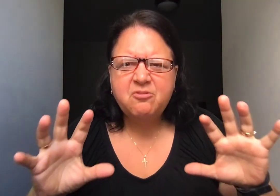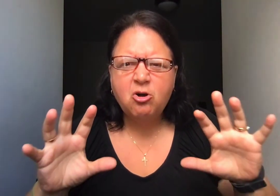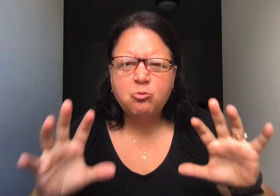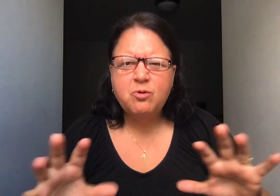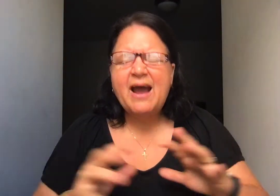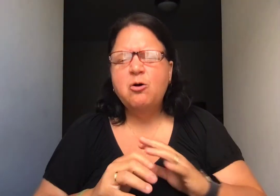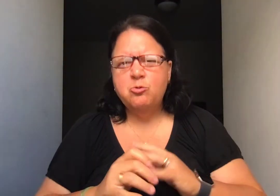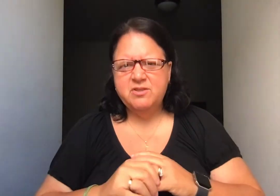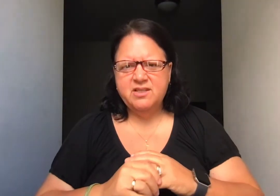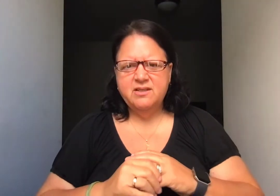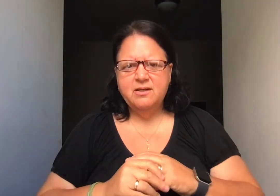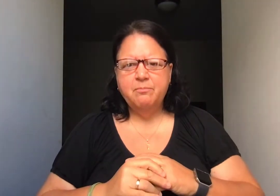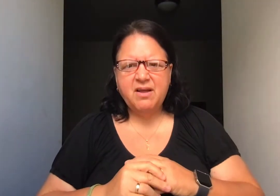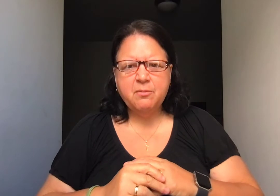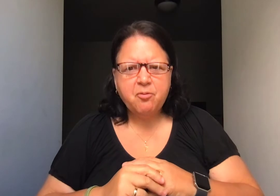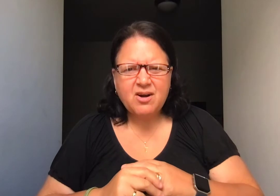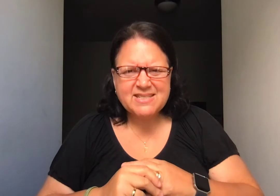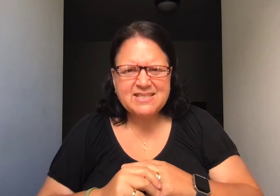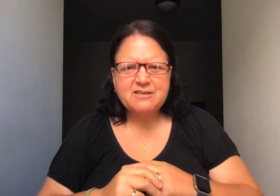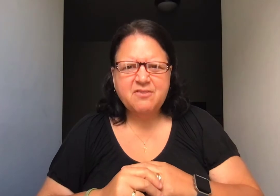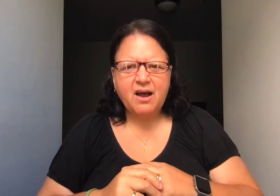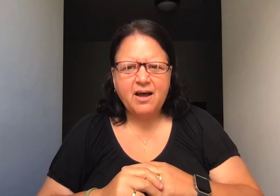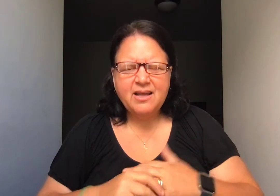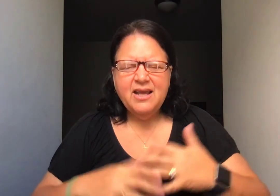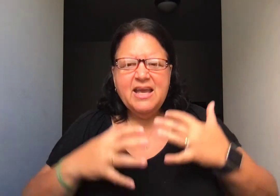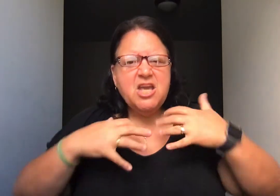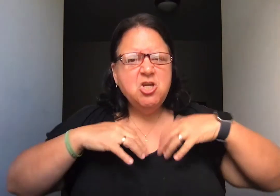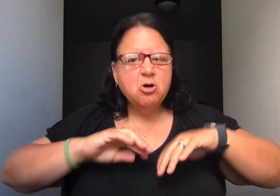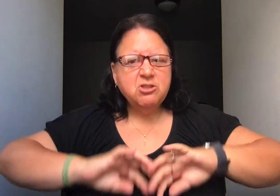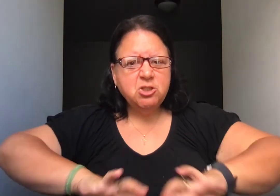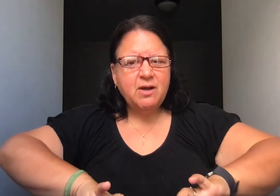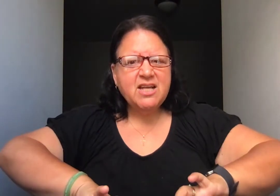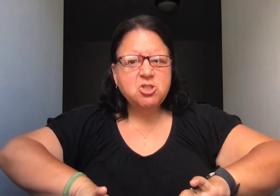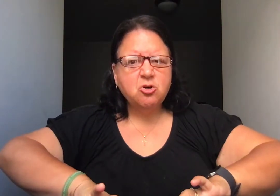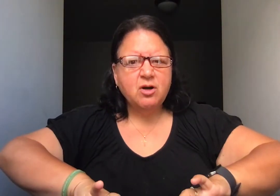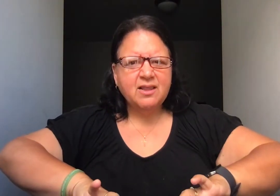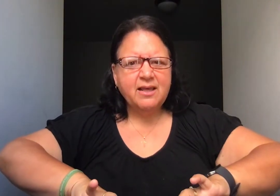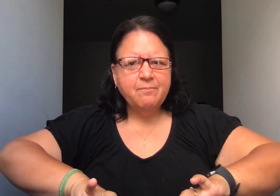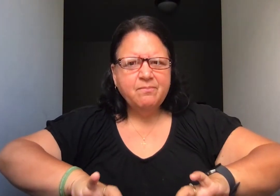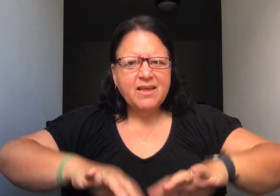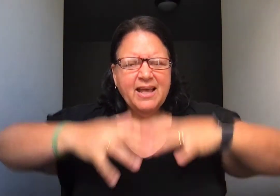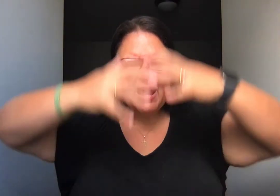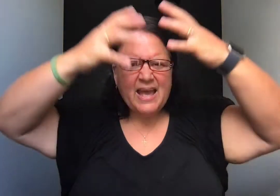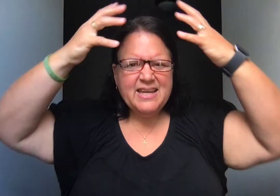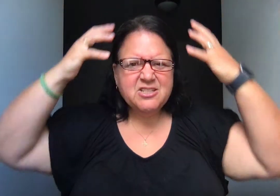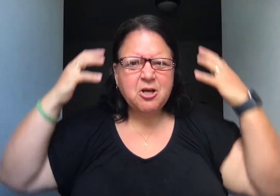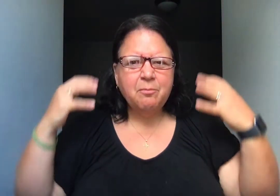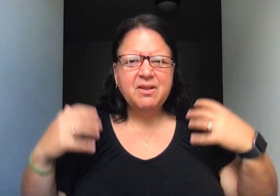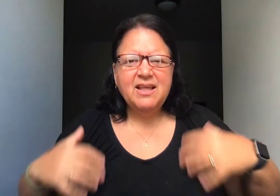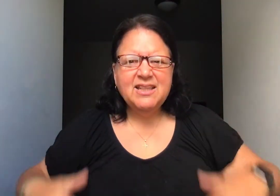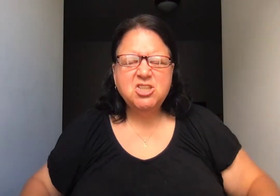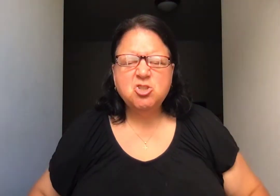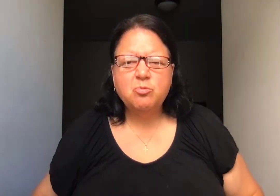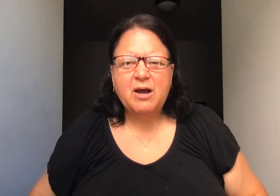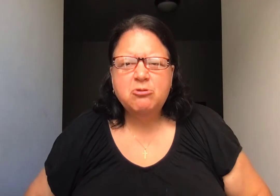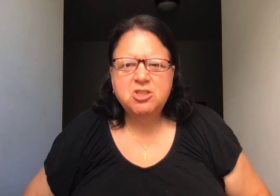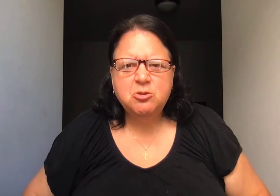around by the presence of God. He knows you internally, internally, and he's completely surrounded you